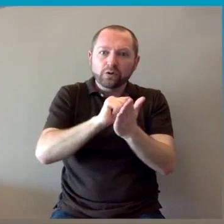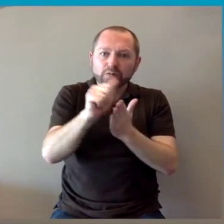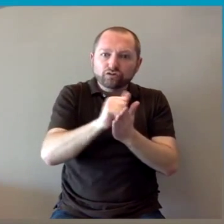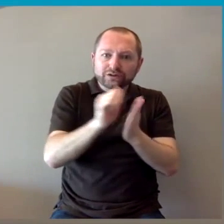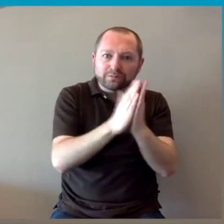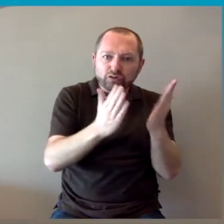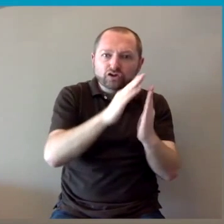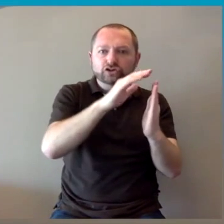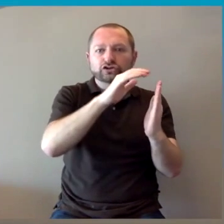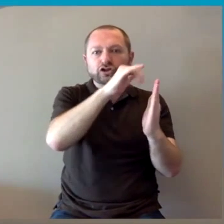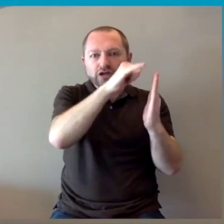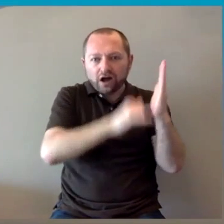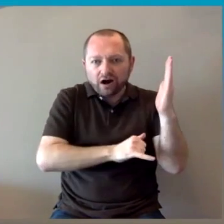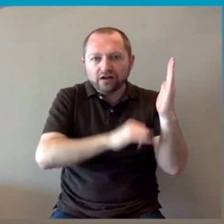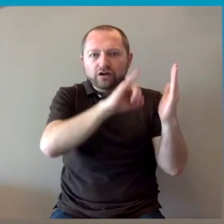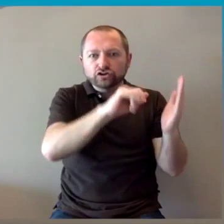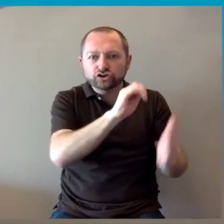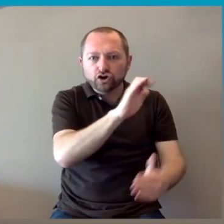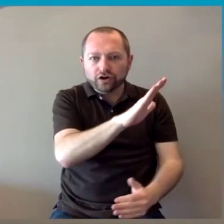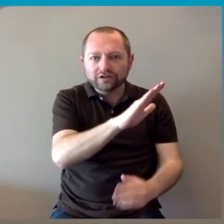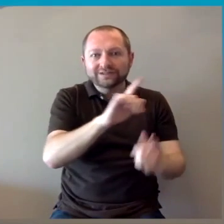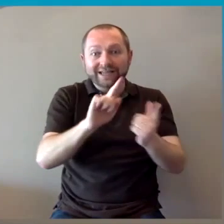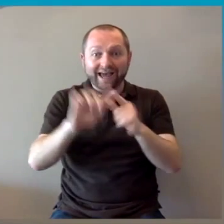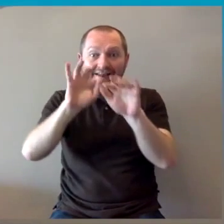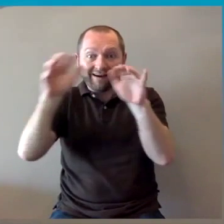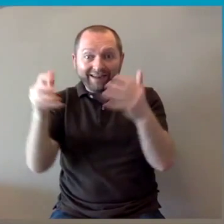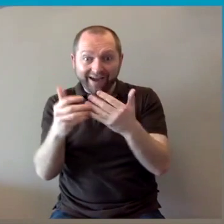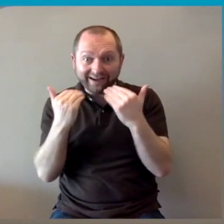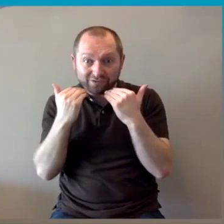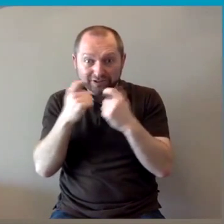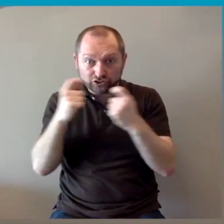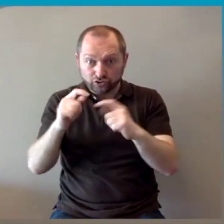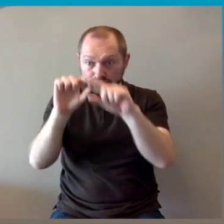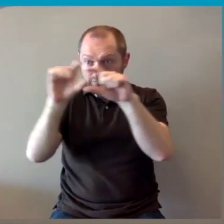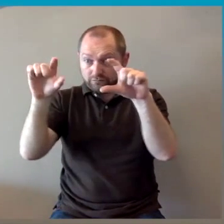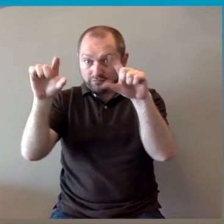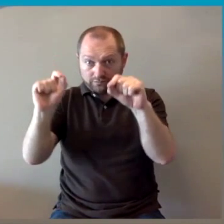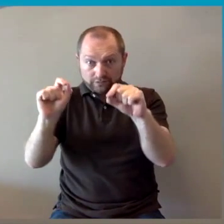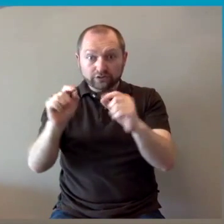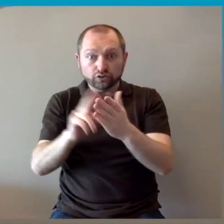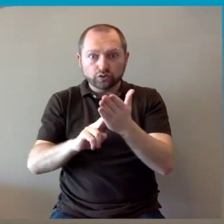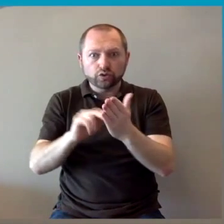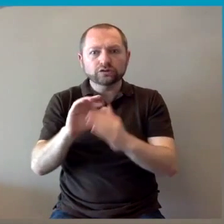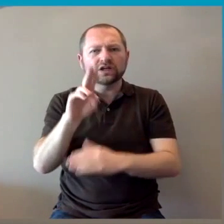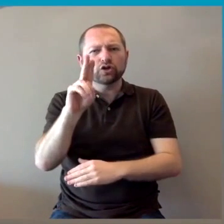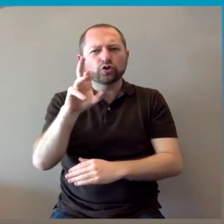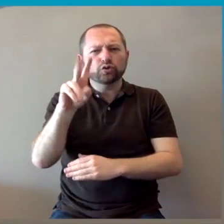UCD Library. And you can access OneSearch via the UCD Library homepage and the address is on the screen.